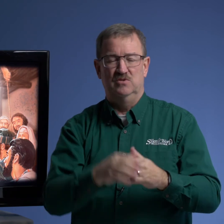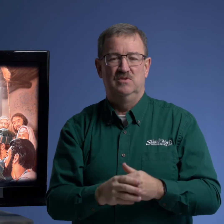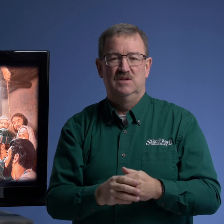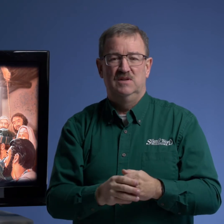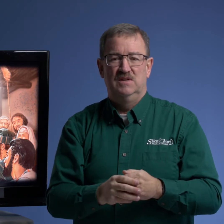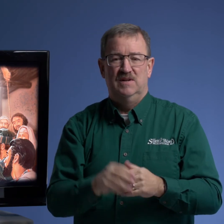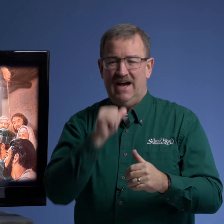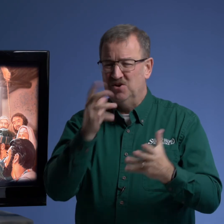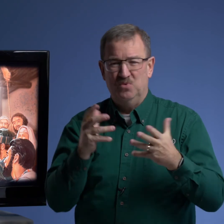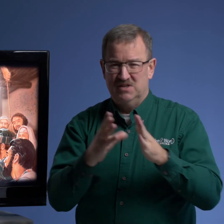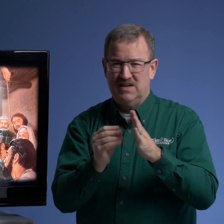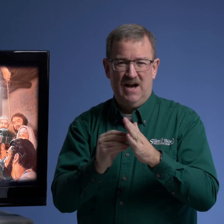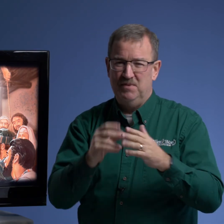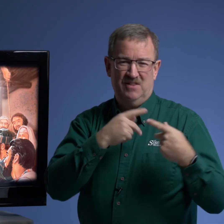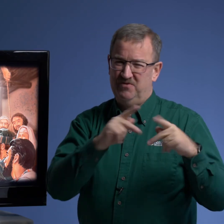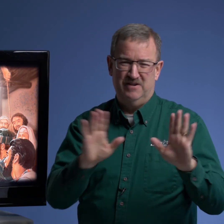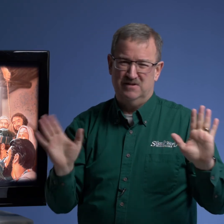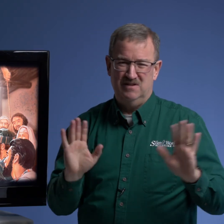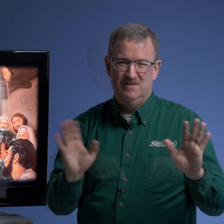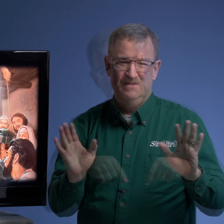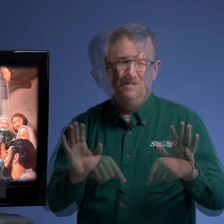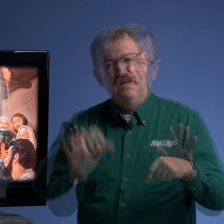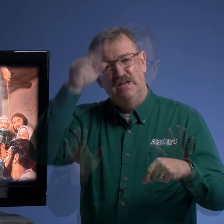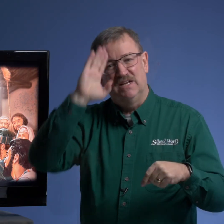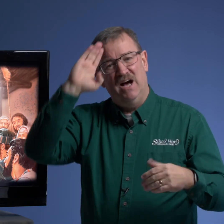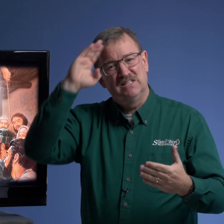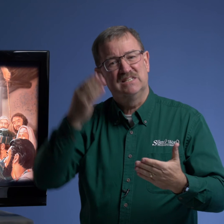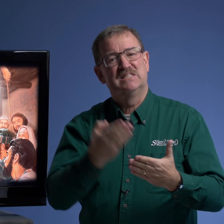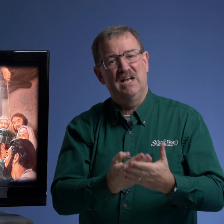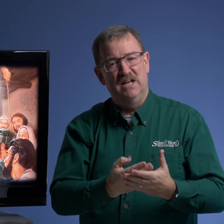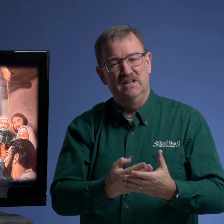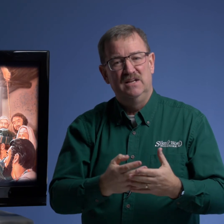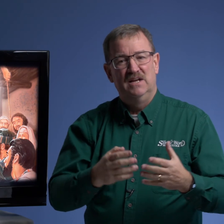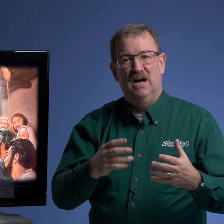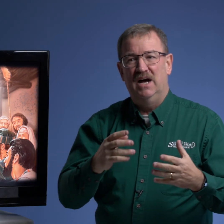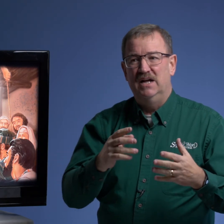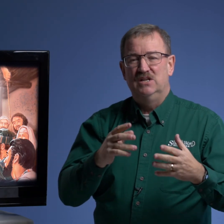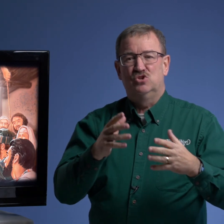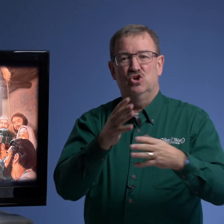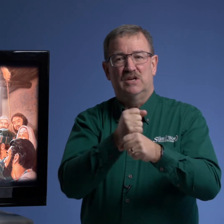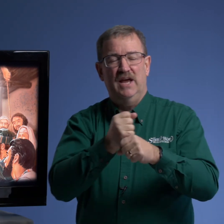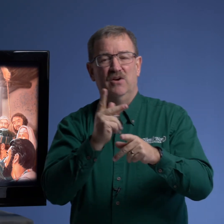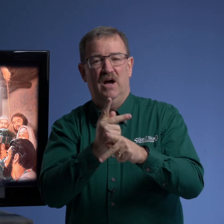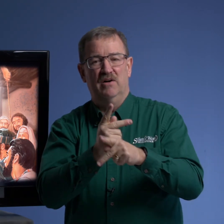i don't want to copy the pharisees god's son uh took care of